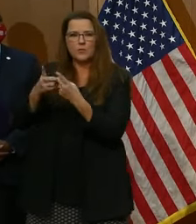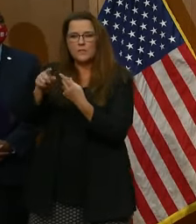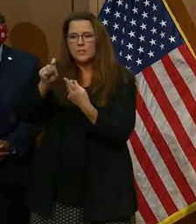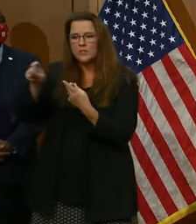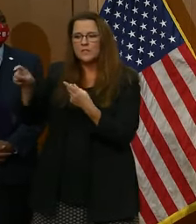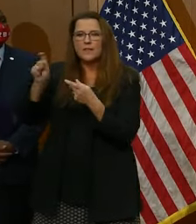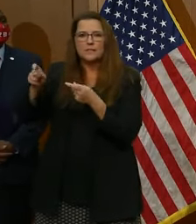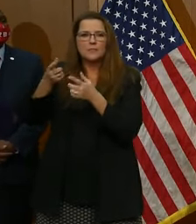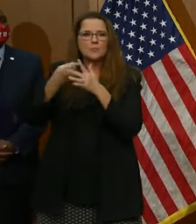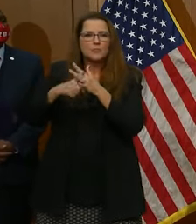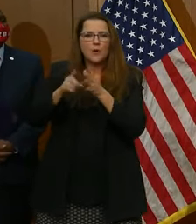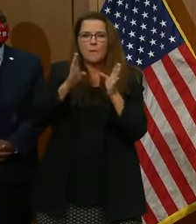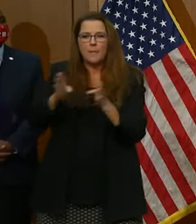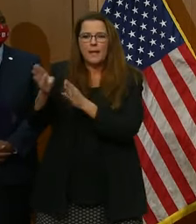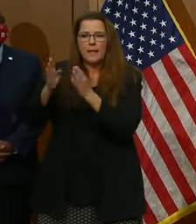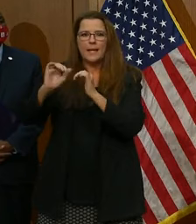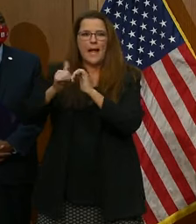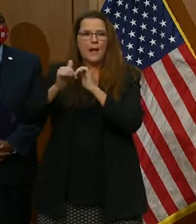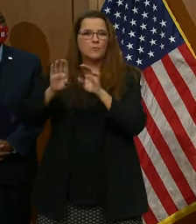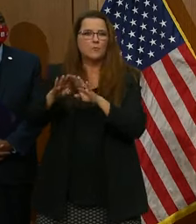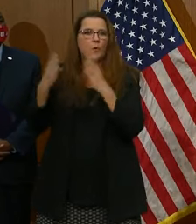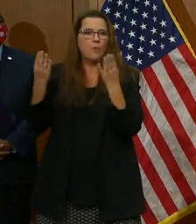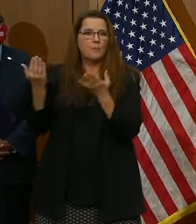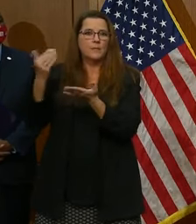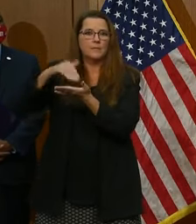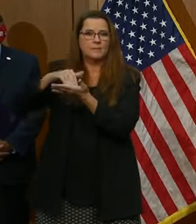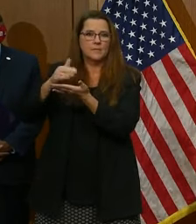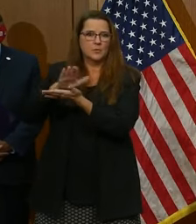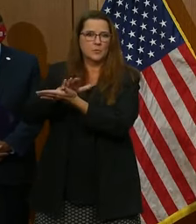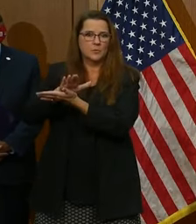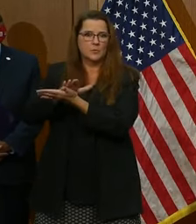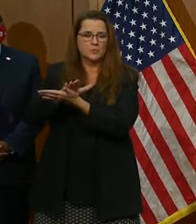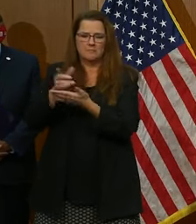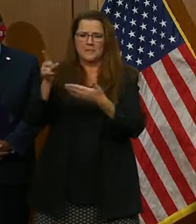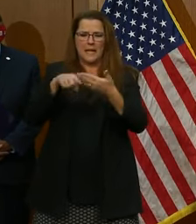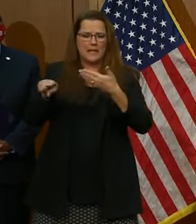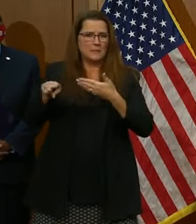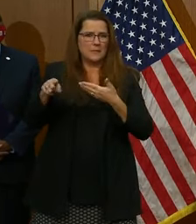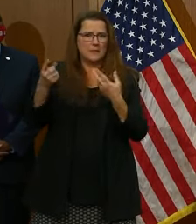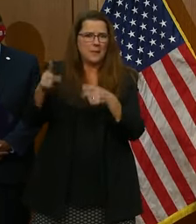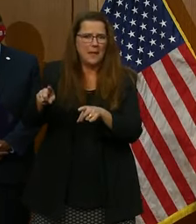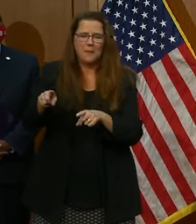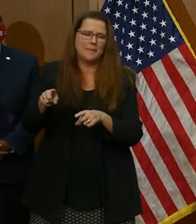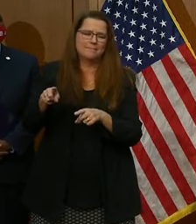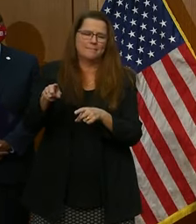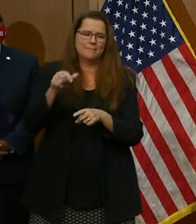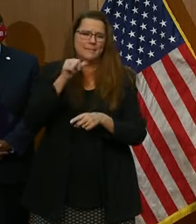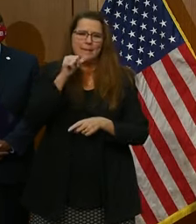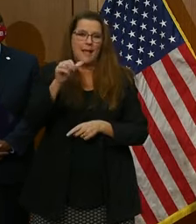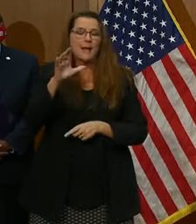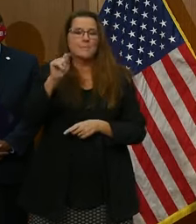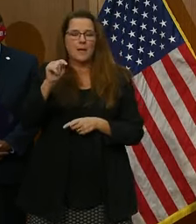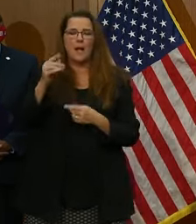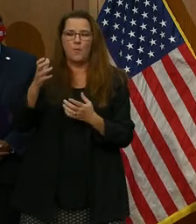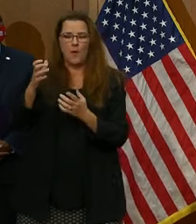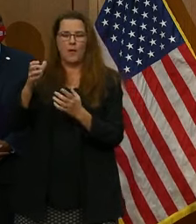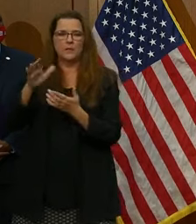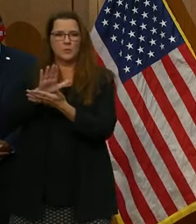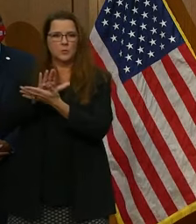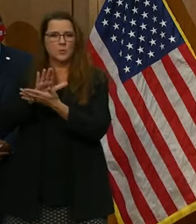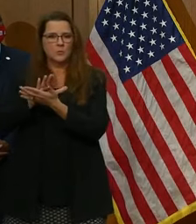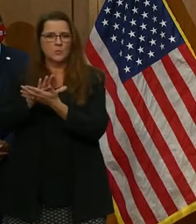reopen schools. It's not going to happen next week, but I want our schools to come from this starting point.